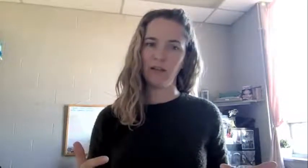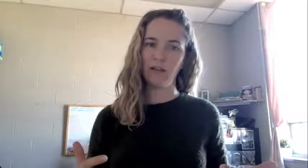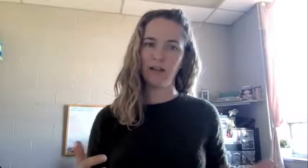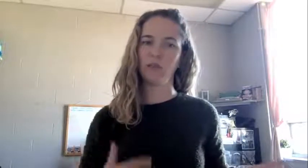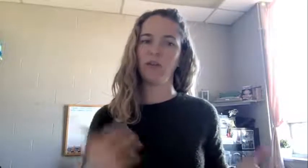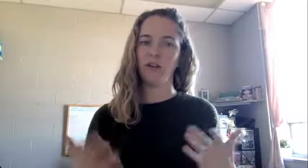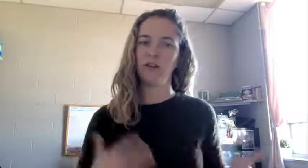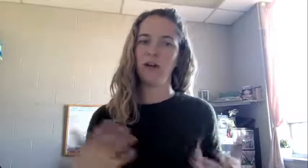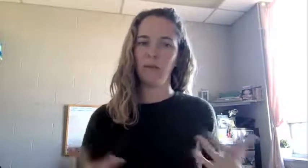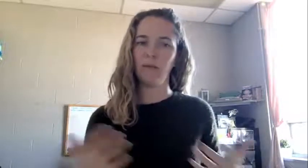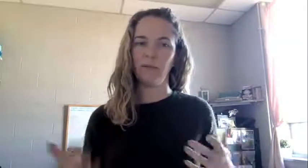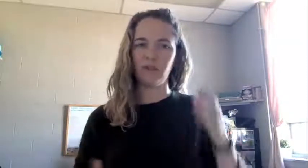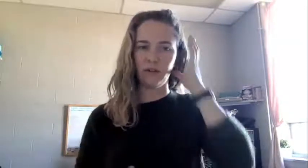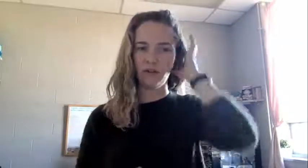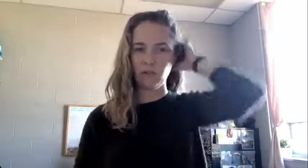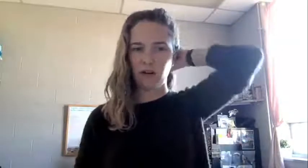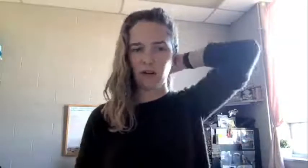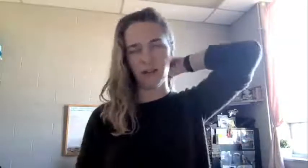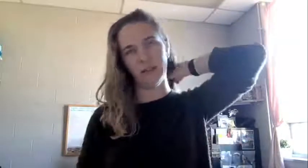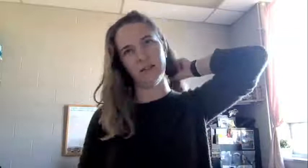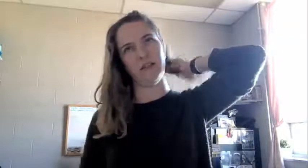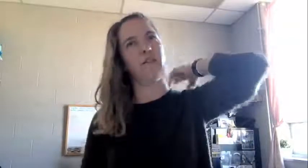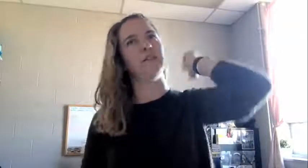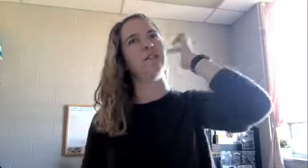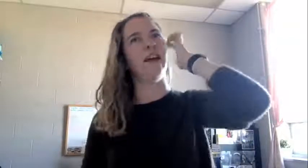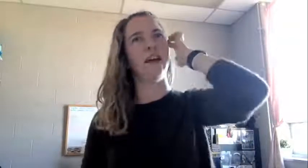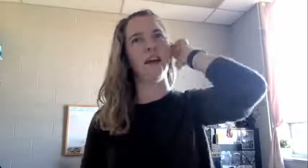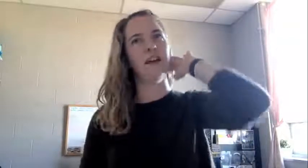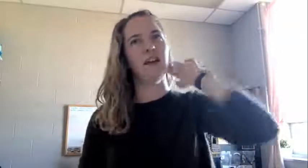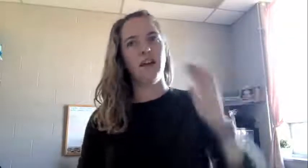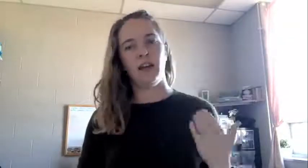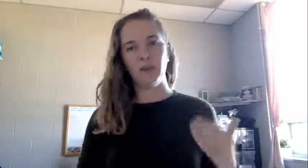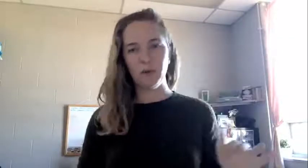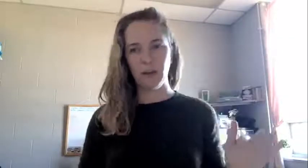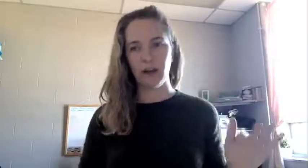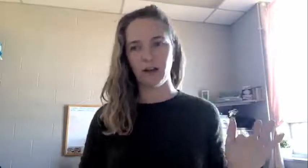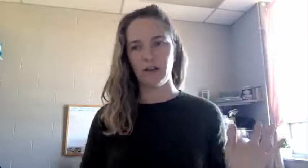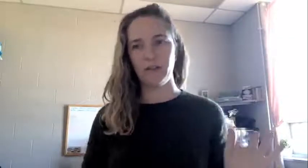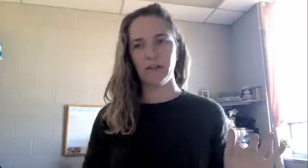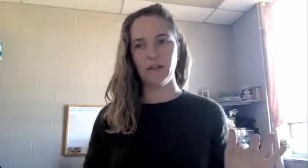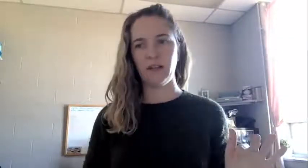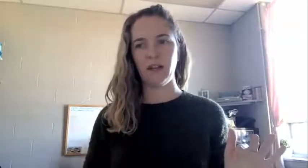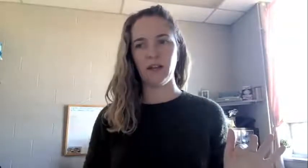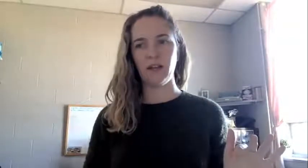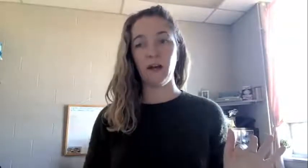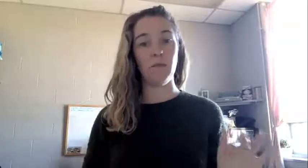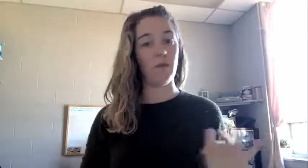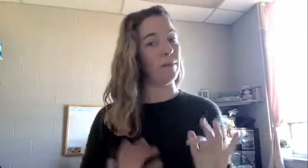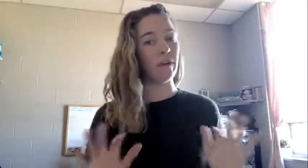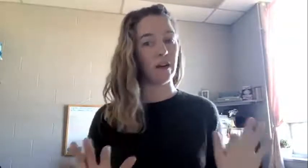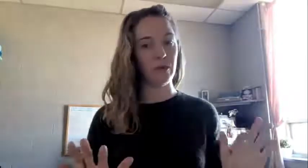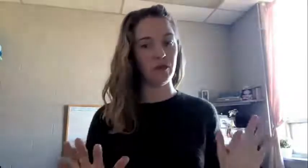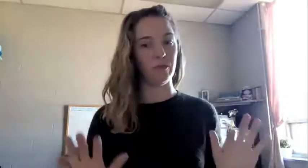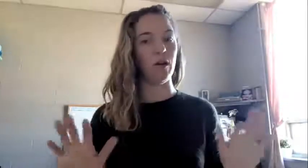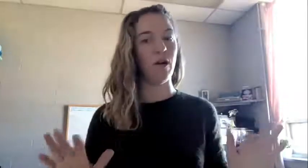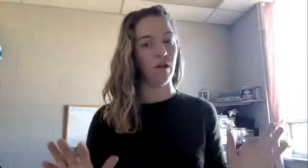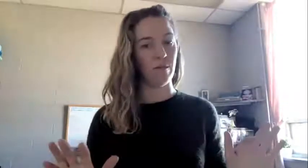my classroom. We talk a lot about building sort of community guidelines on the first day. And I push back a little bit and say, like, I'm never going to put you in harm.